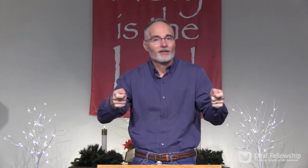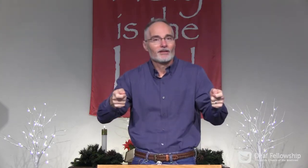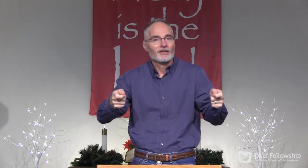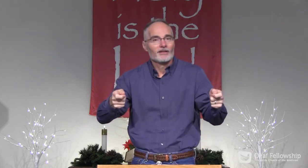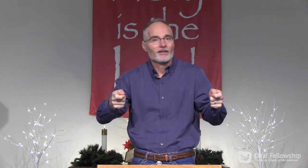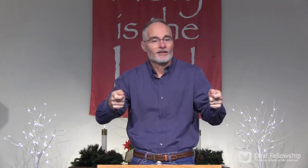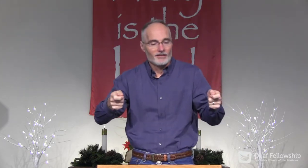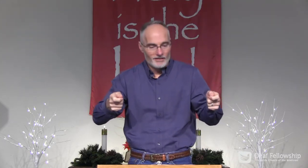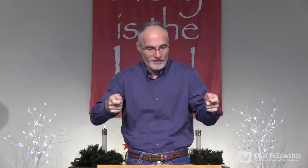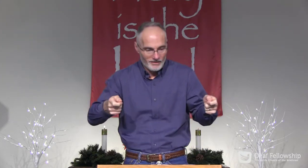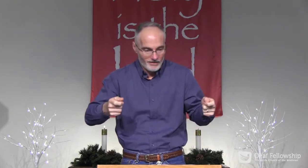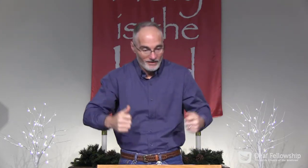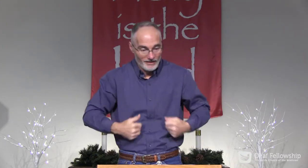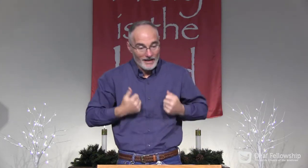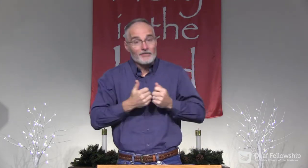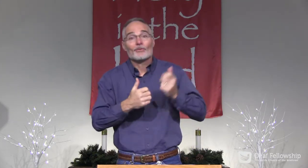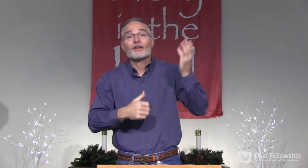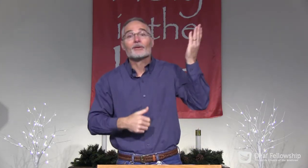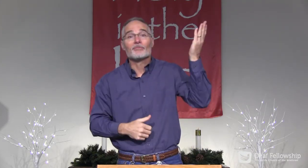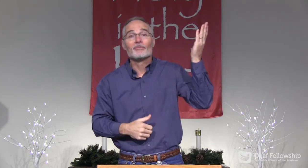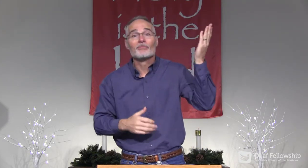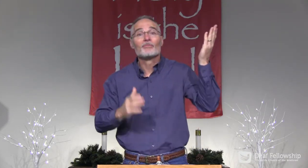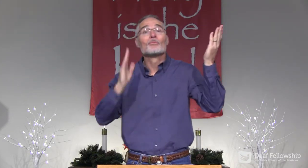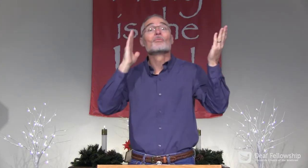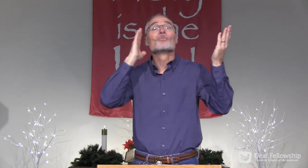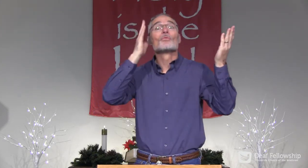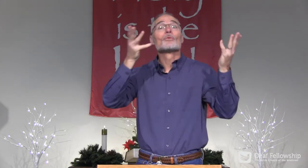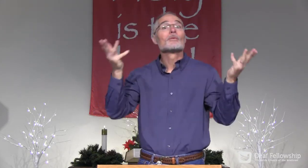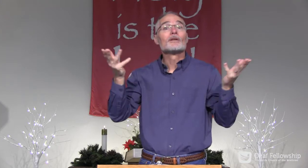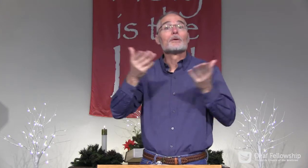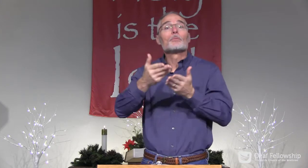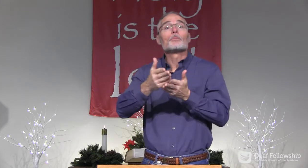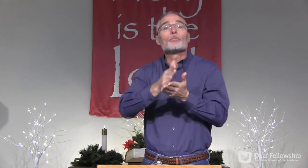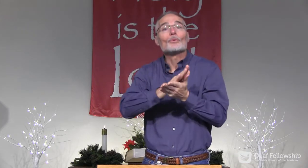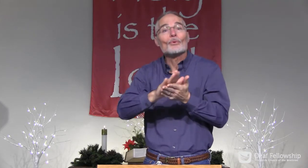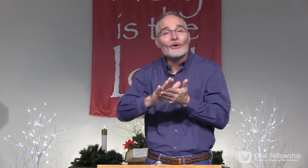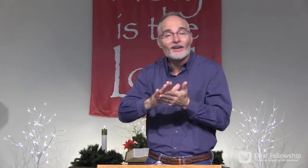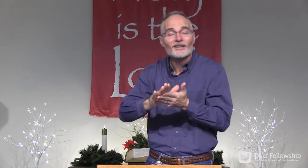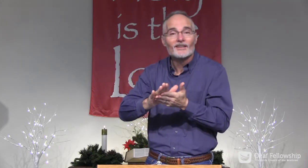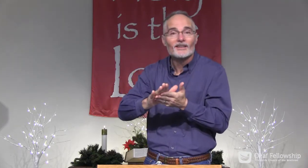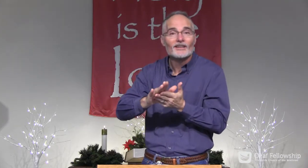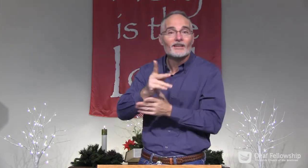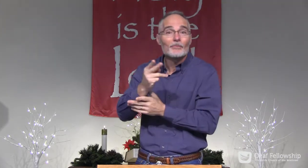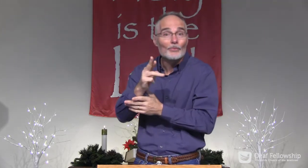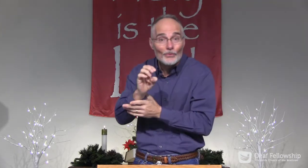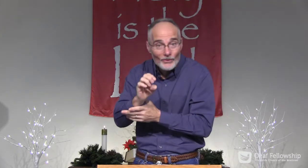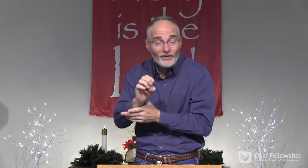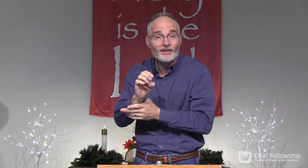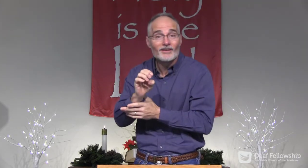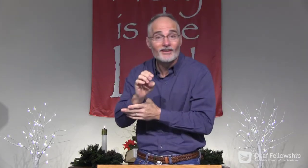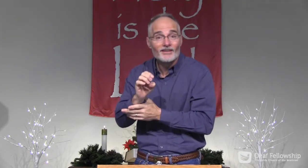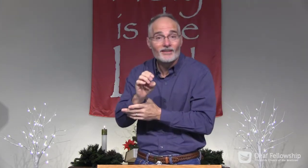take reign here. And life with him will be pure,